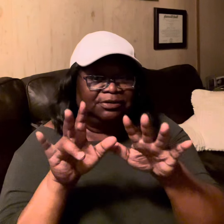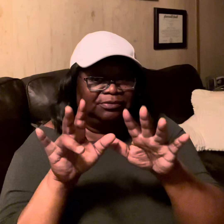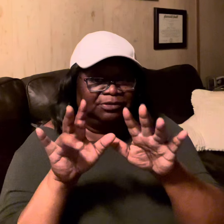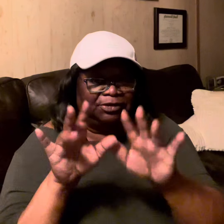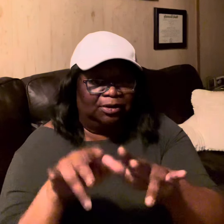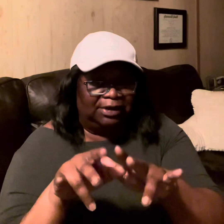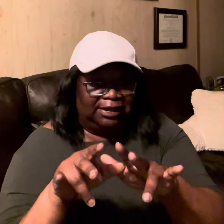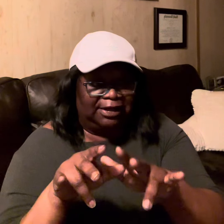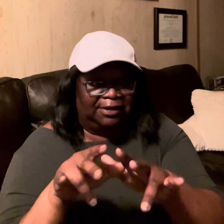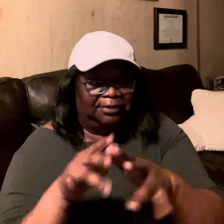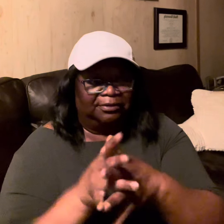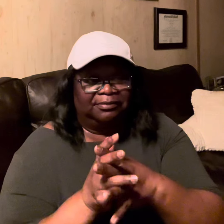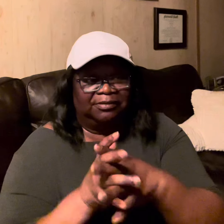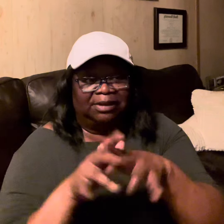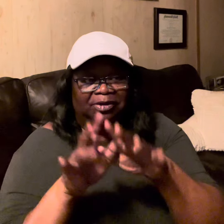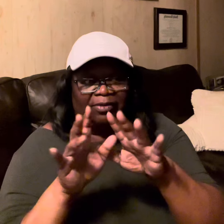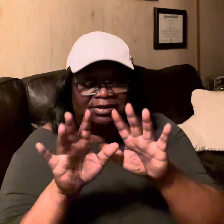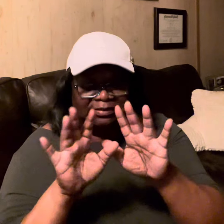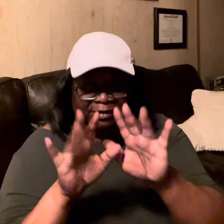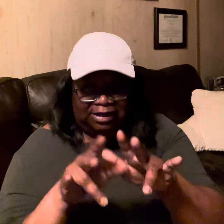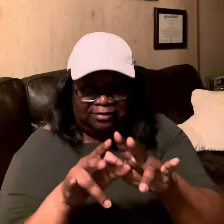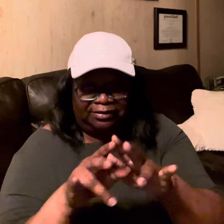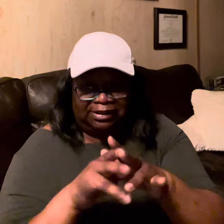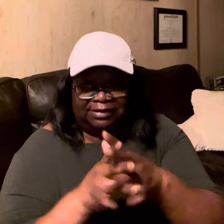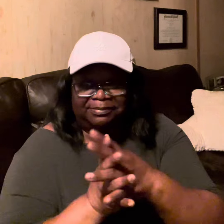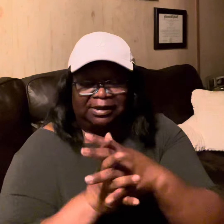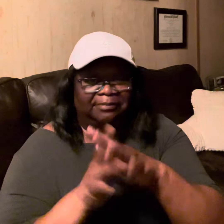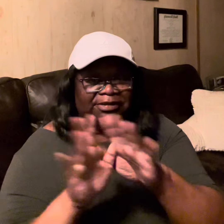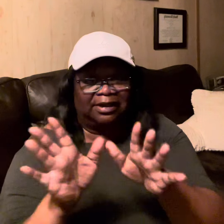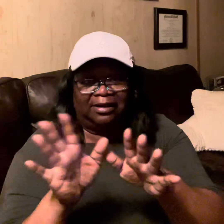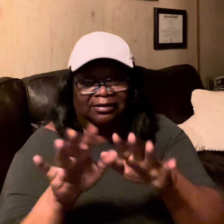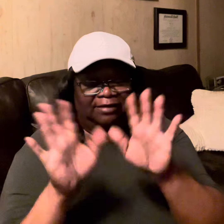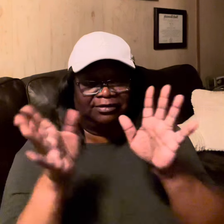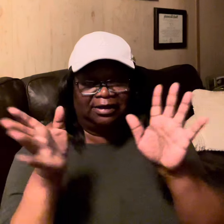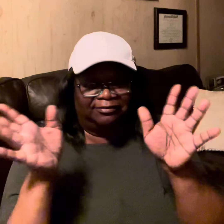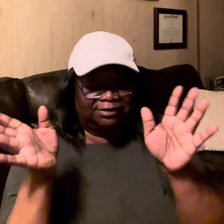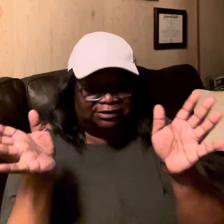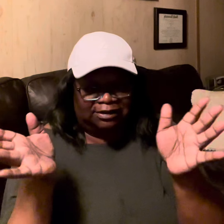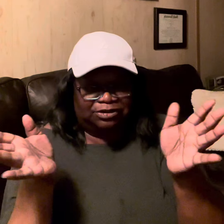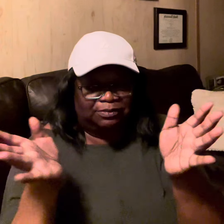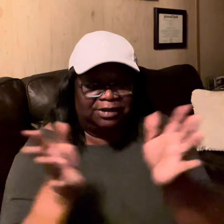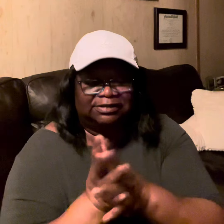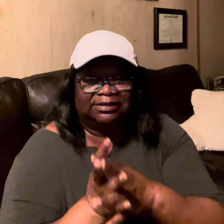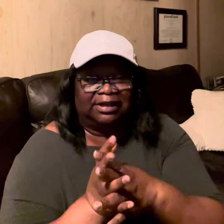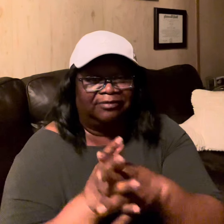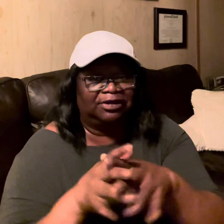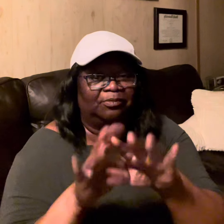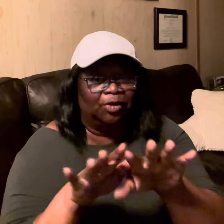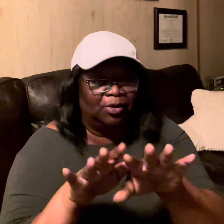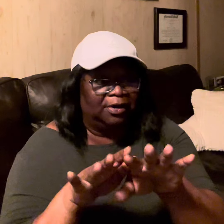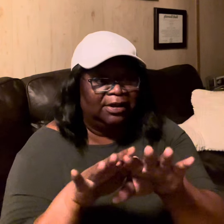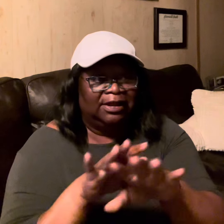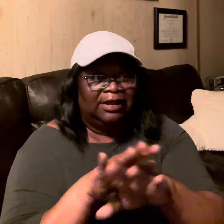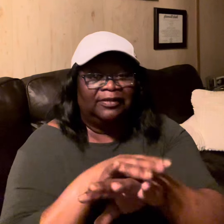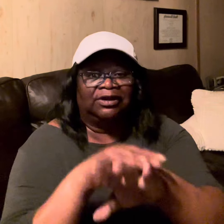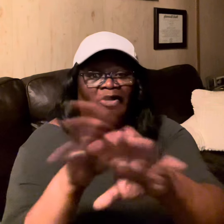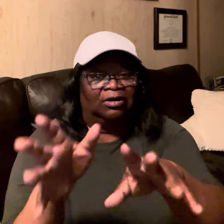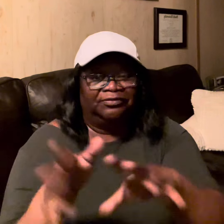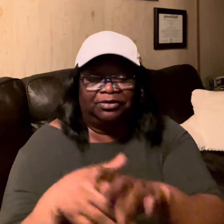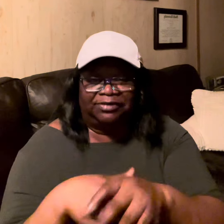go lay down maybe watch some Netflix but I'm tired I've I've just done too much today I've done more than all of you've